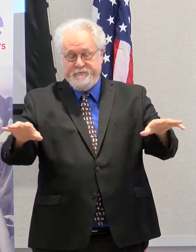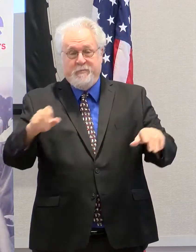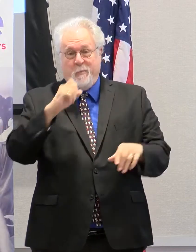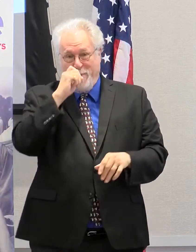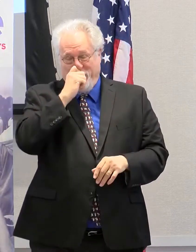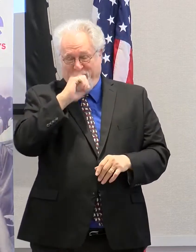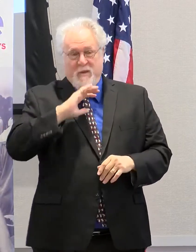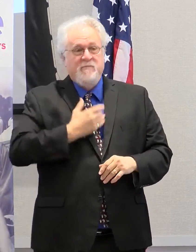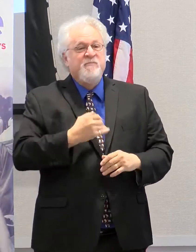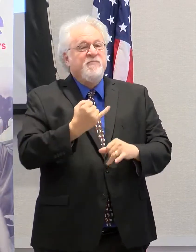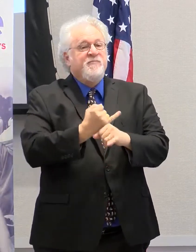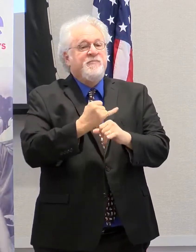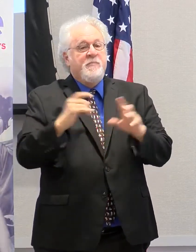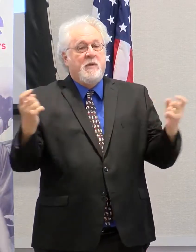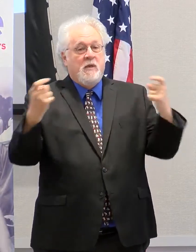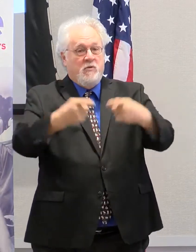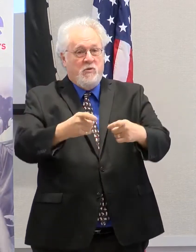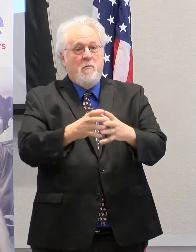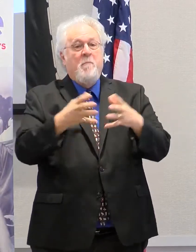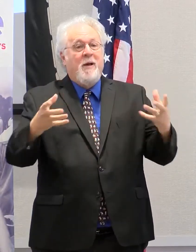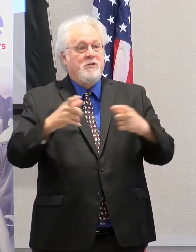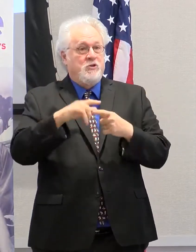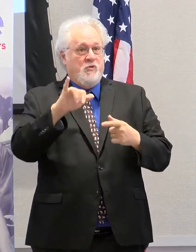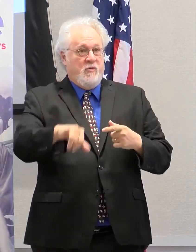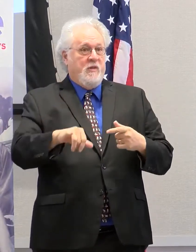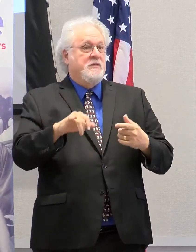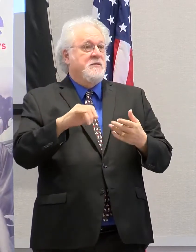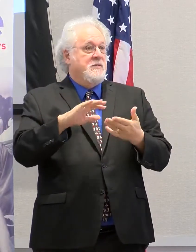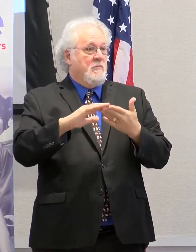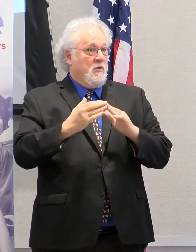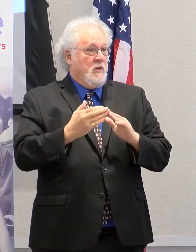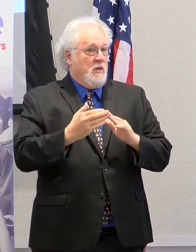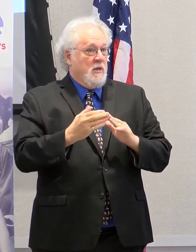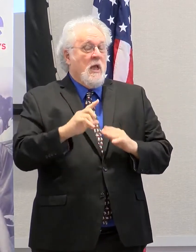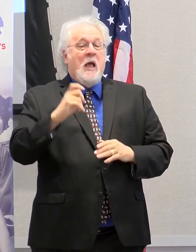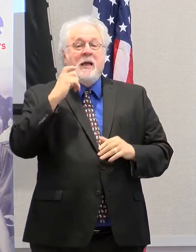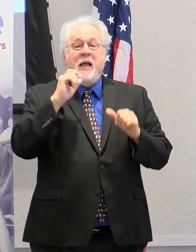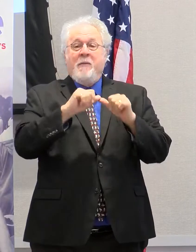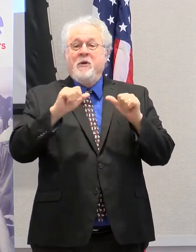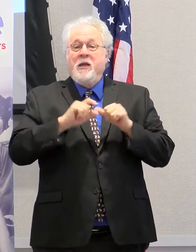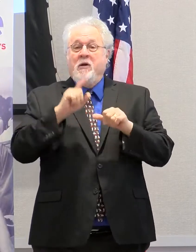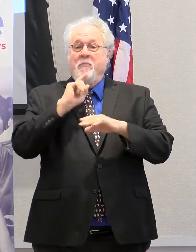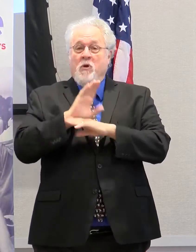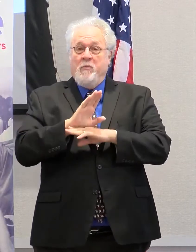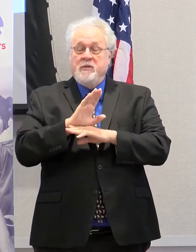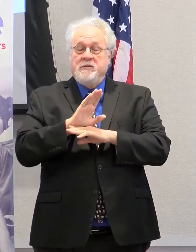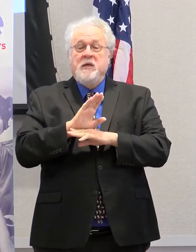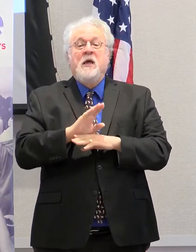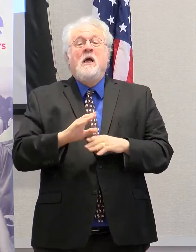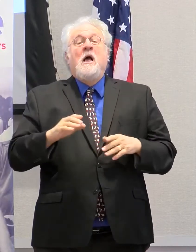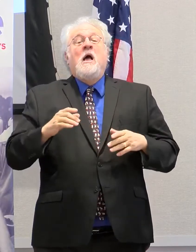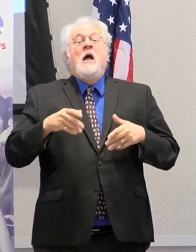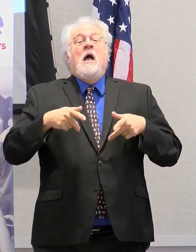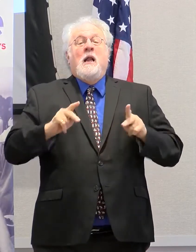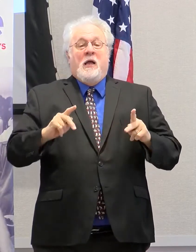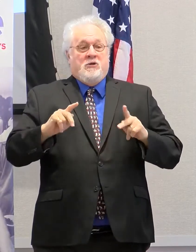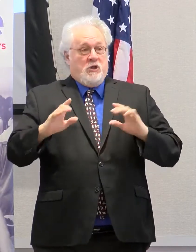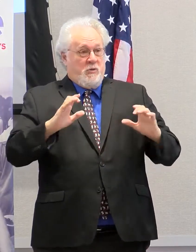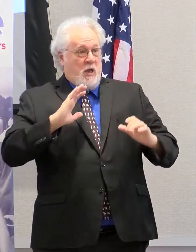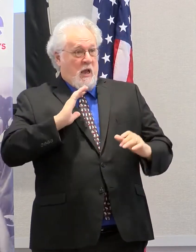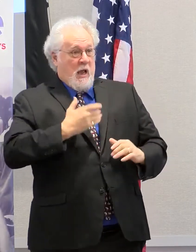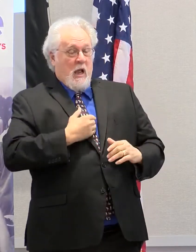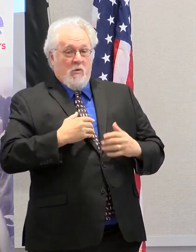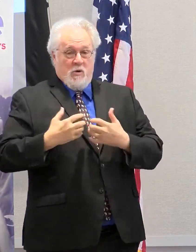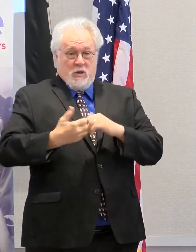institutions contribute much to this community, and the Capital Area Promise allows us to communicate our